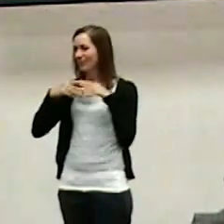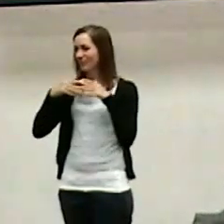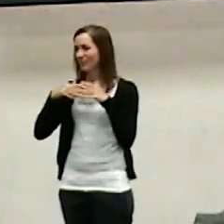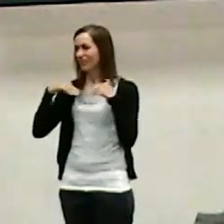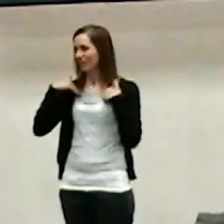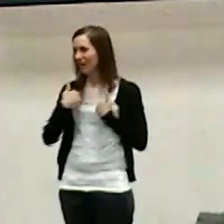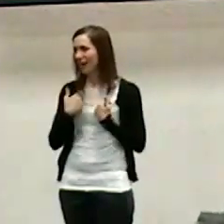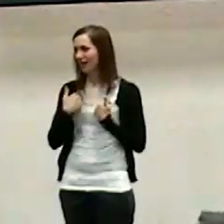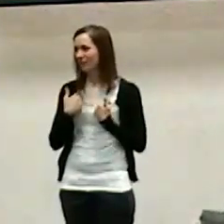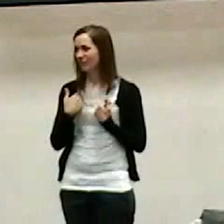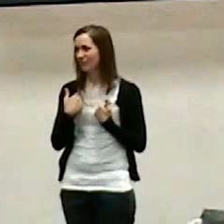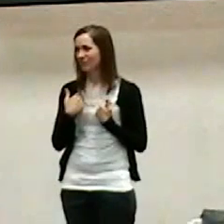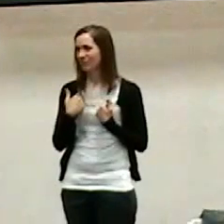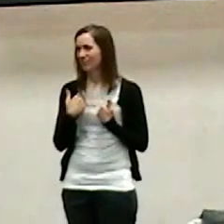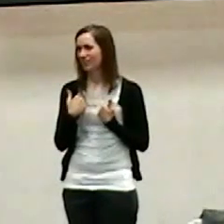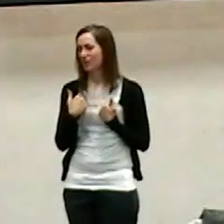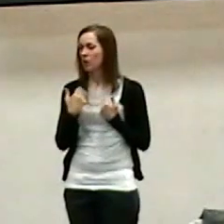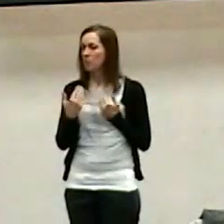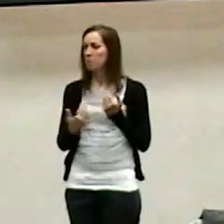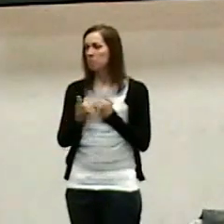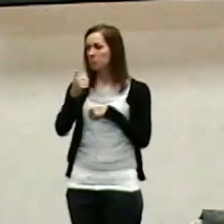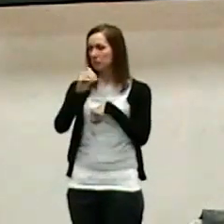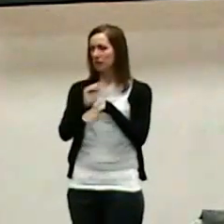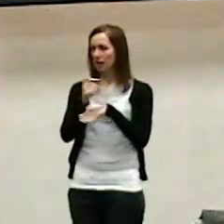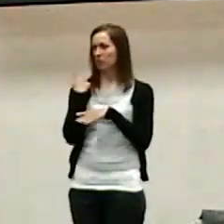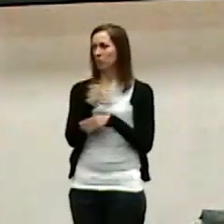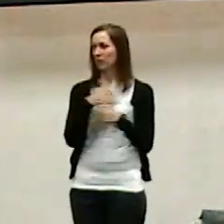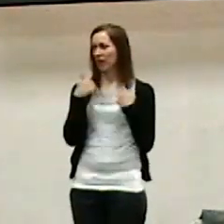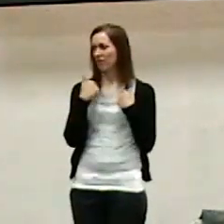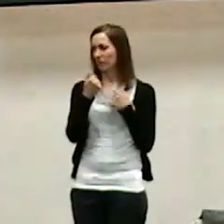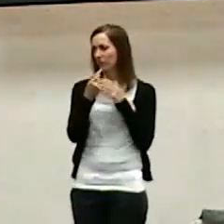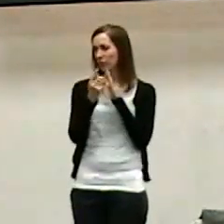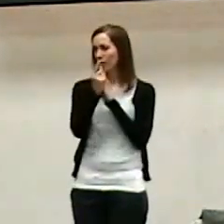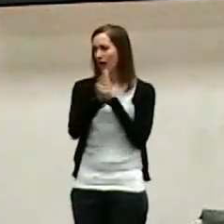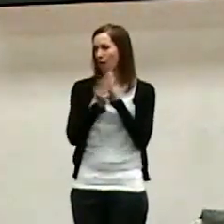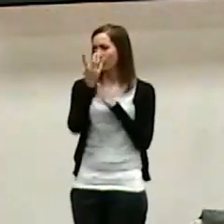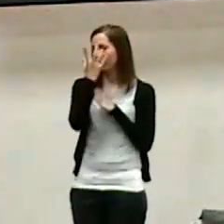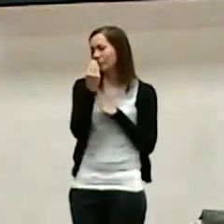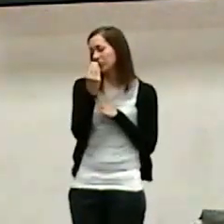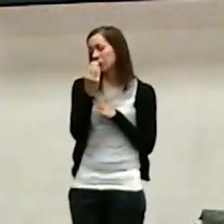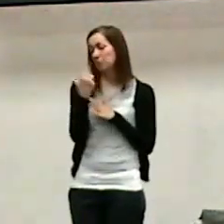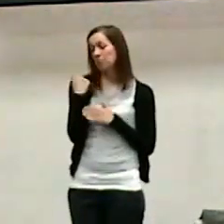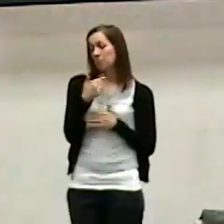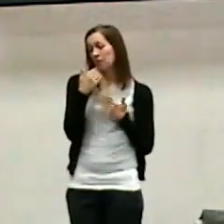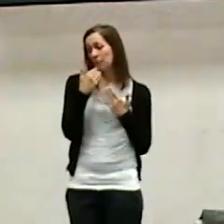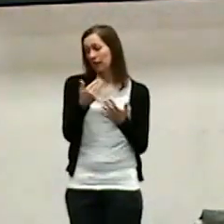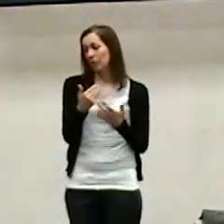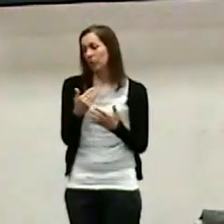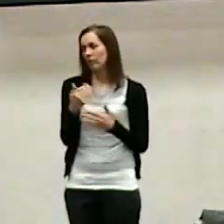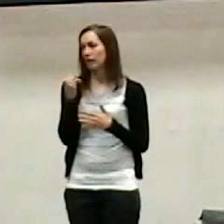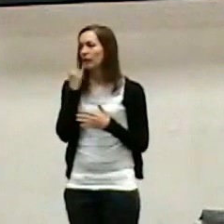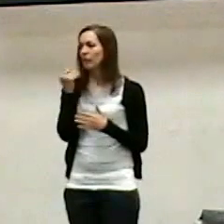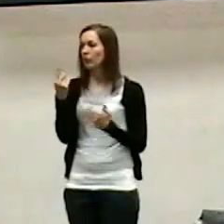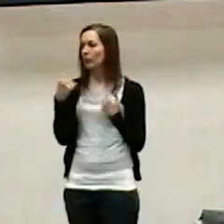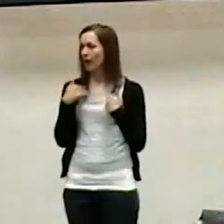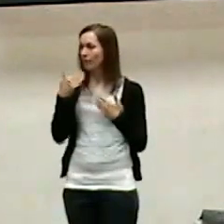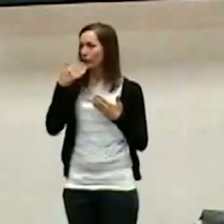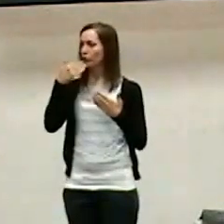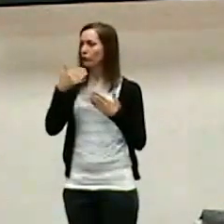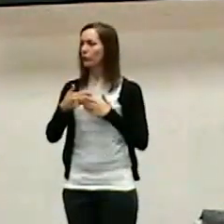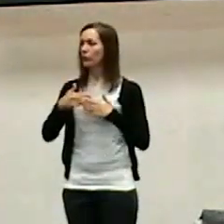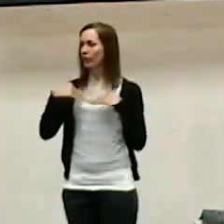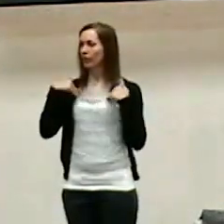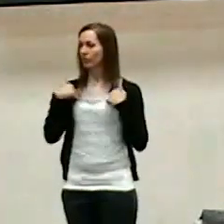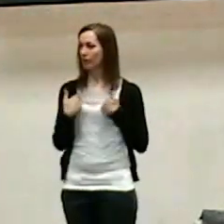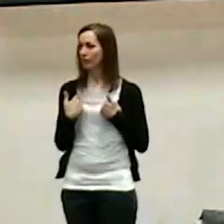nights are a few hours sleep. But we're thankful for those few hours. But here's the blessing in that good kind of exhaustion. You will learn to draw strength from the